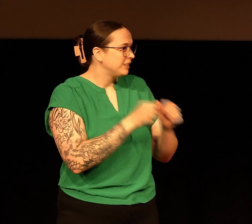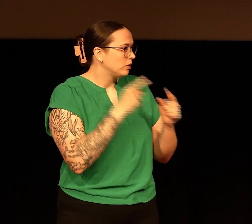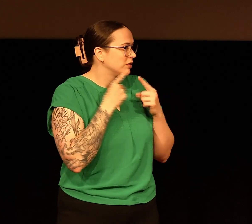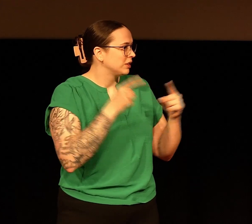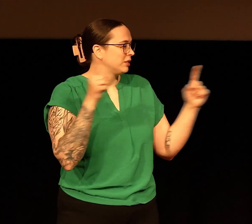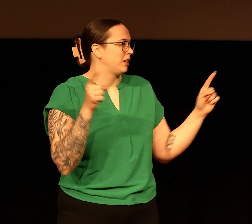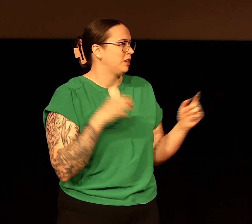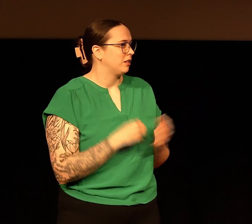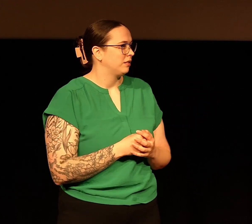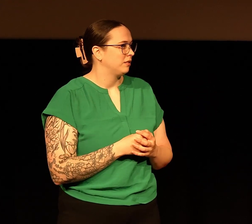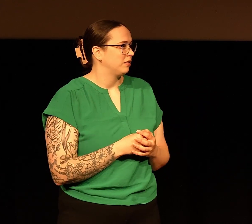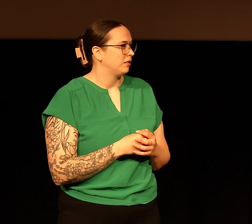to succeed.